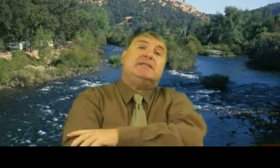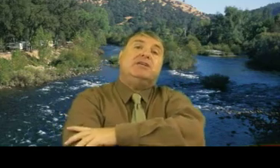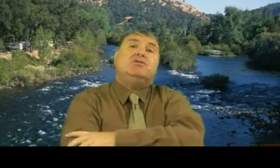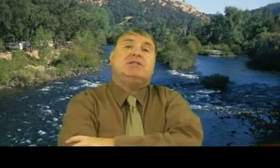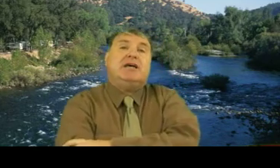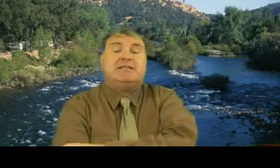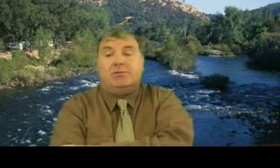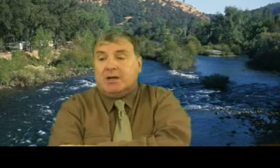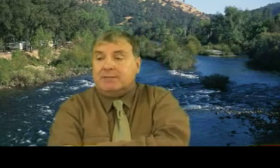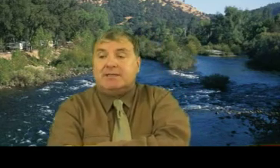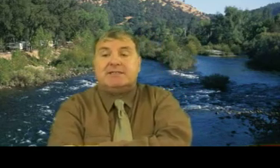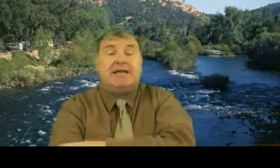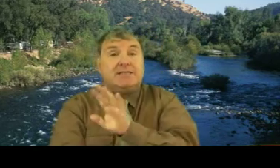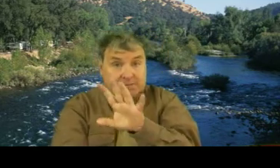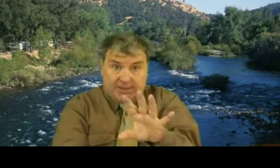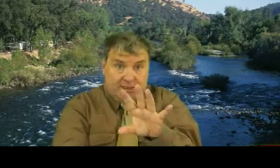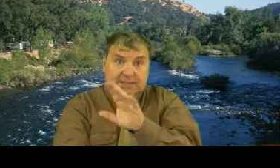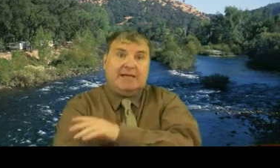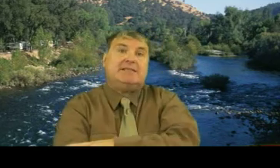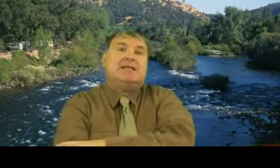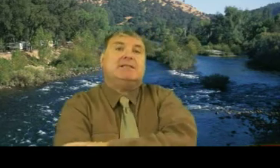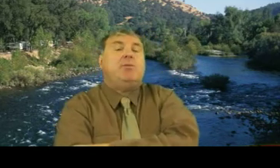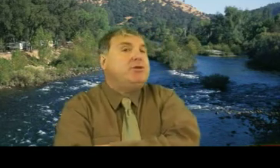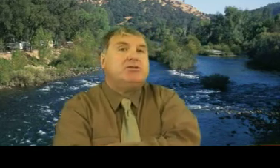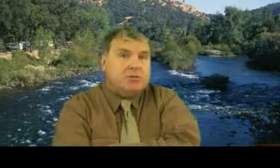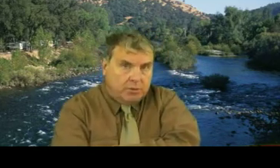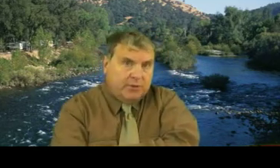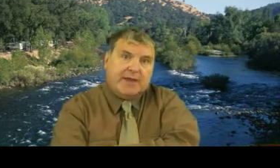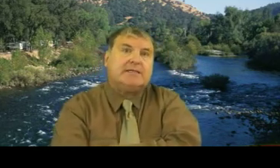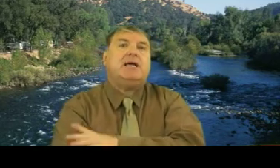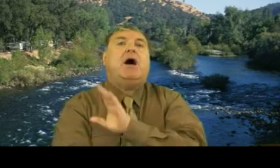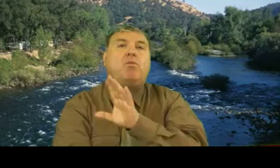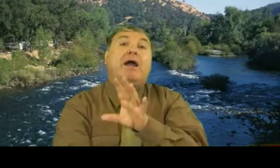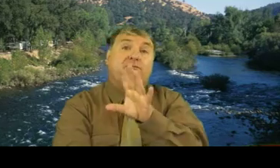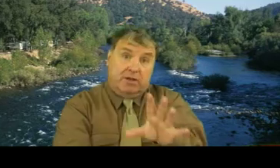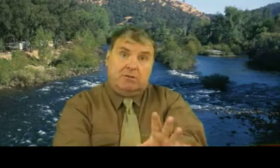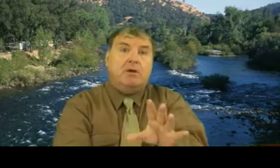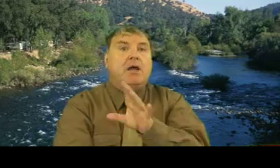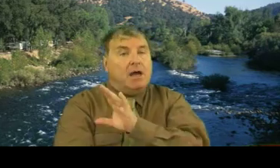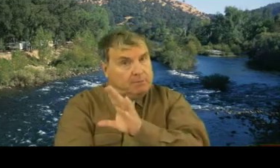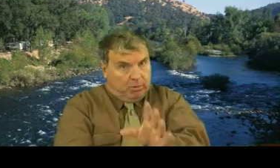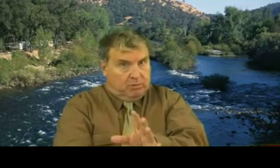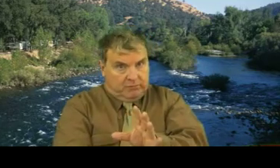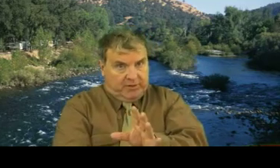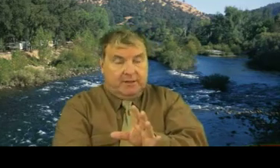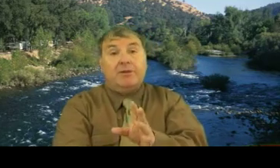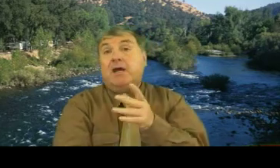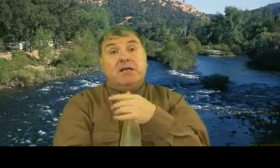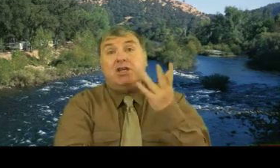sun's in your sign, so what I'm going to say is, especially today, Saturday, I want you to do all the things that are right for you and important for you. Did you